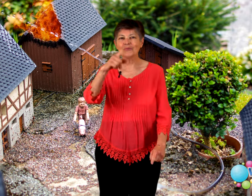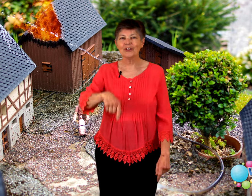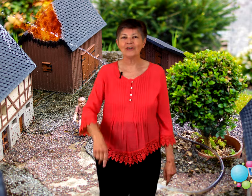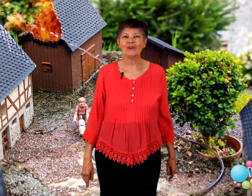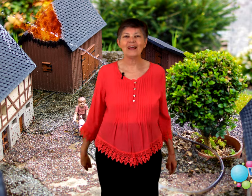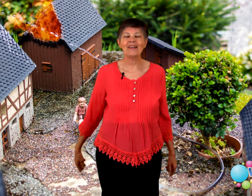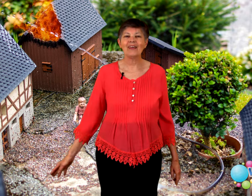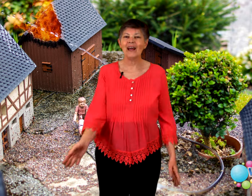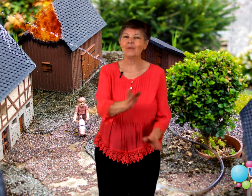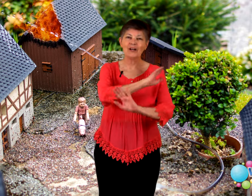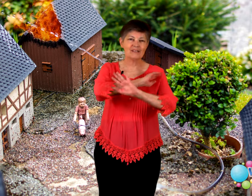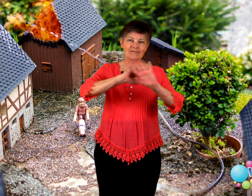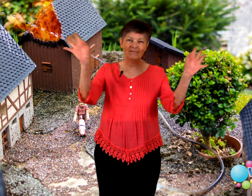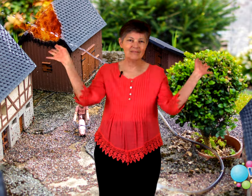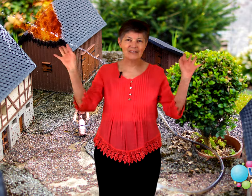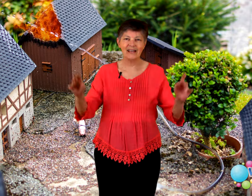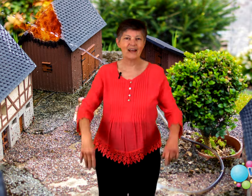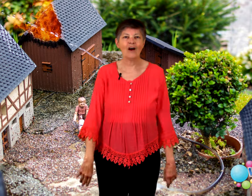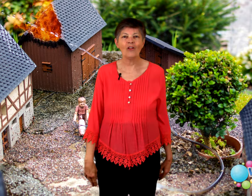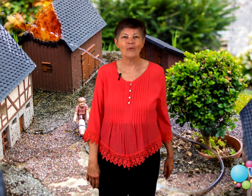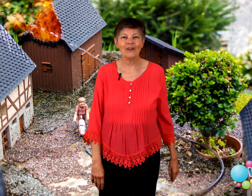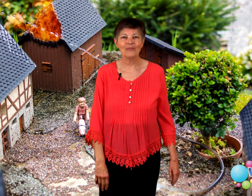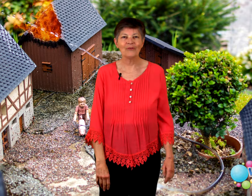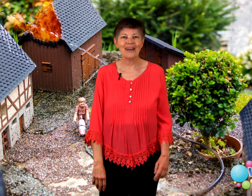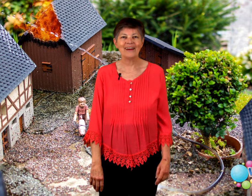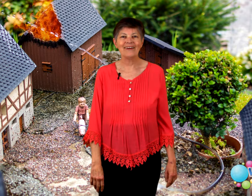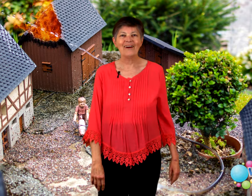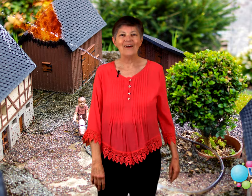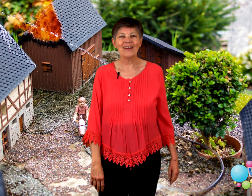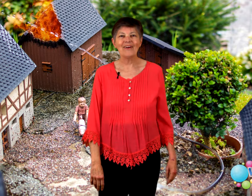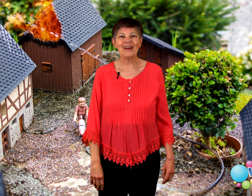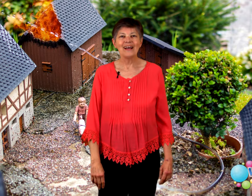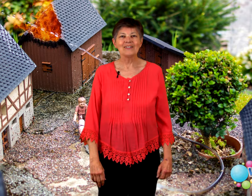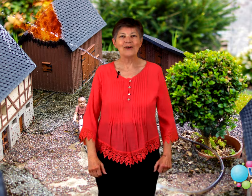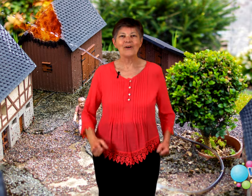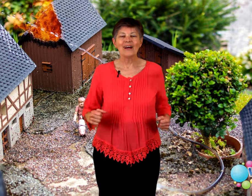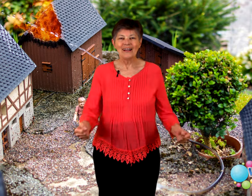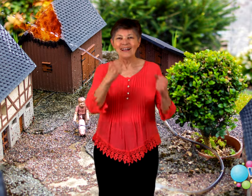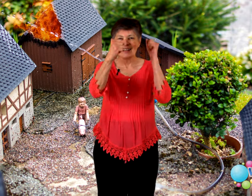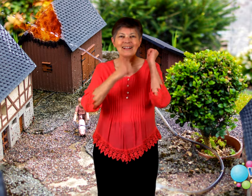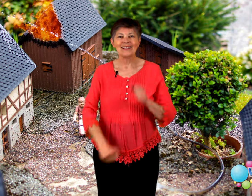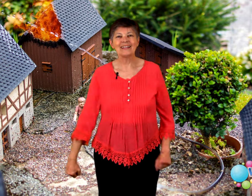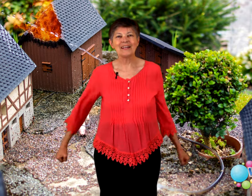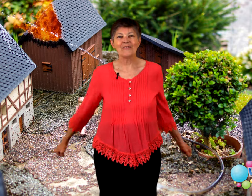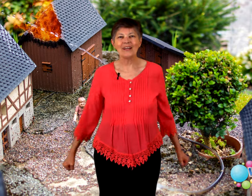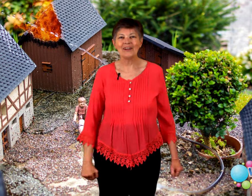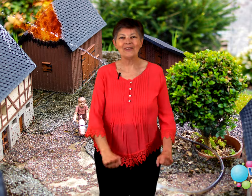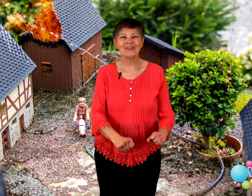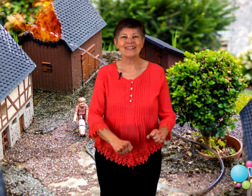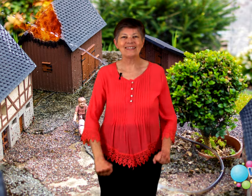really cute. And then at the end we're going to sing it all the way through again. Okie doke. So let's get ready to do this.